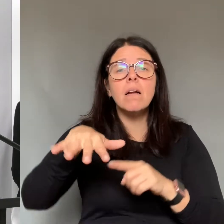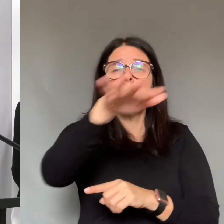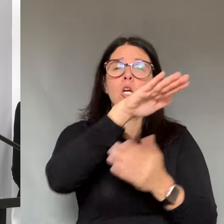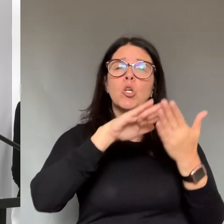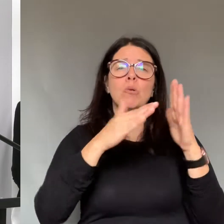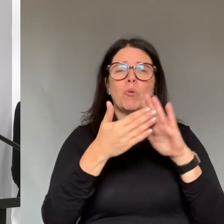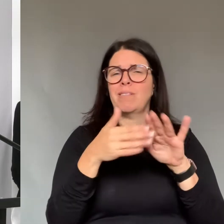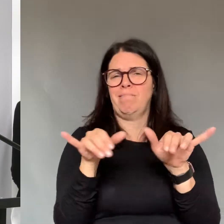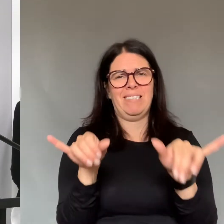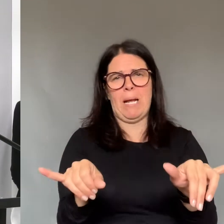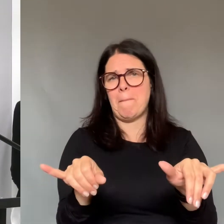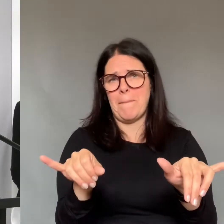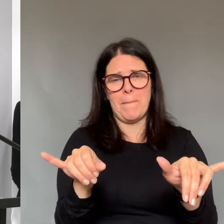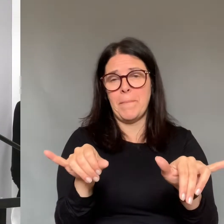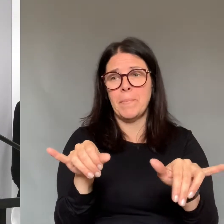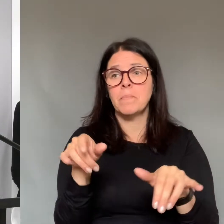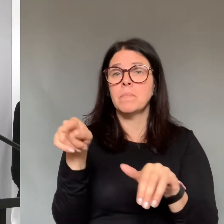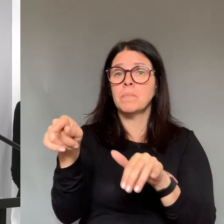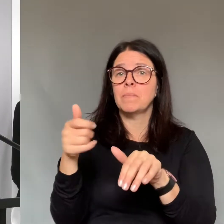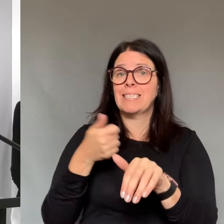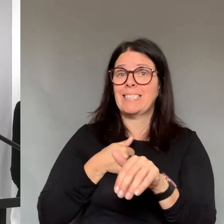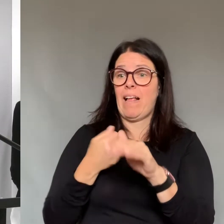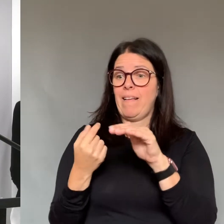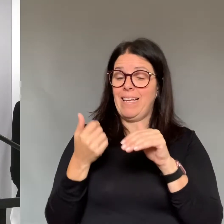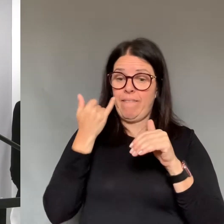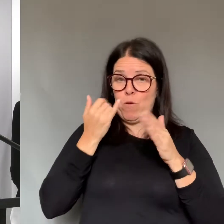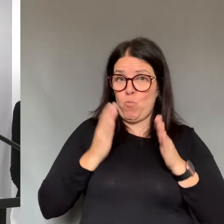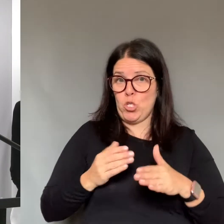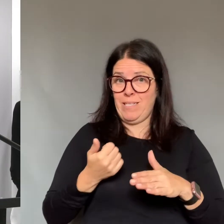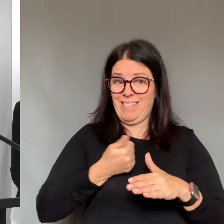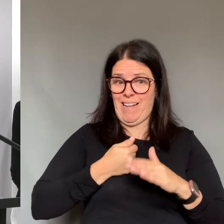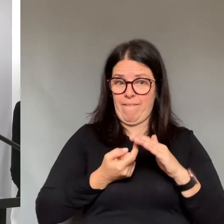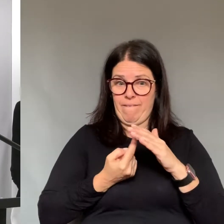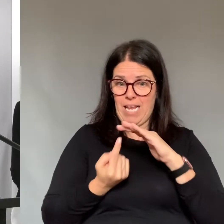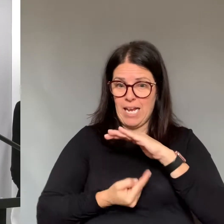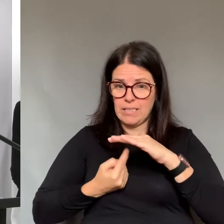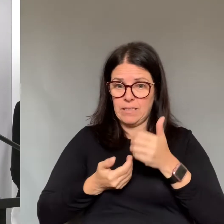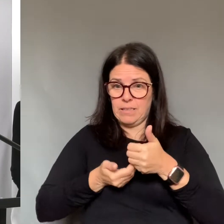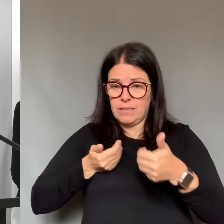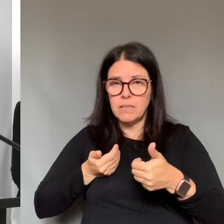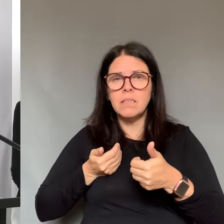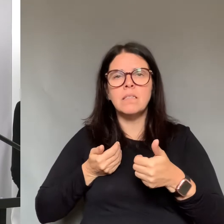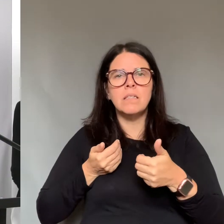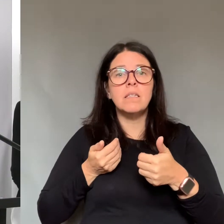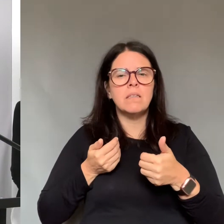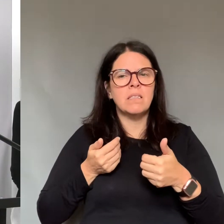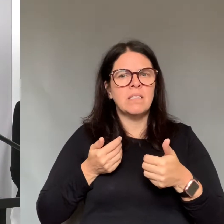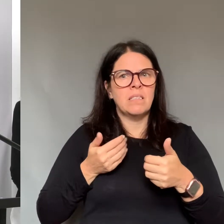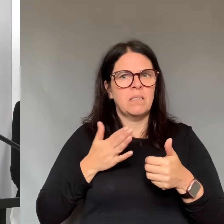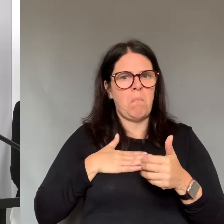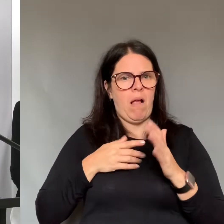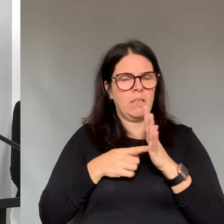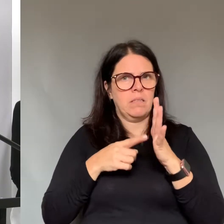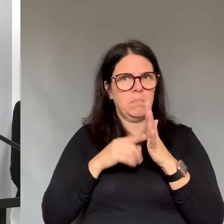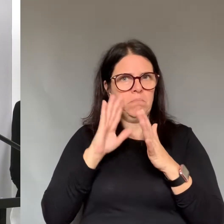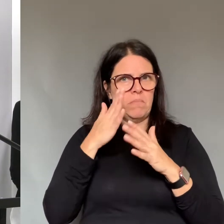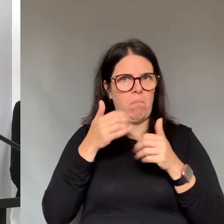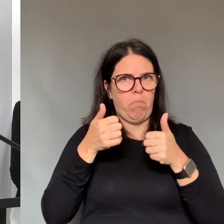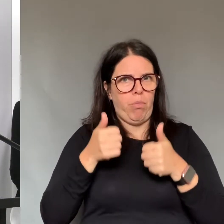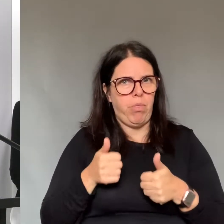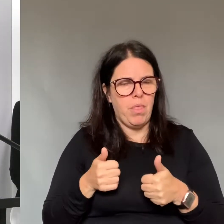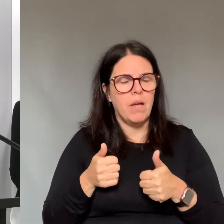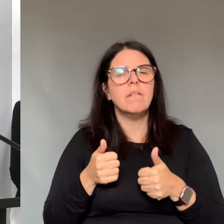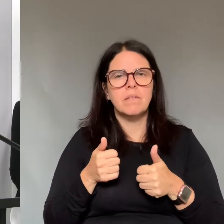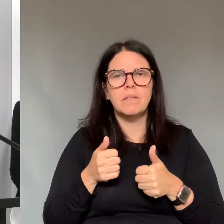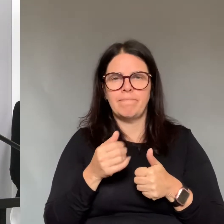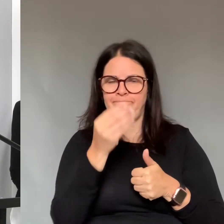obviously ensuring that this person is under isolation and following all this personal protective equipment